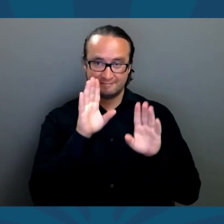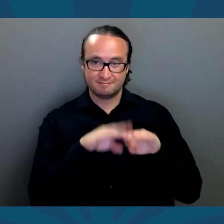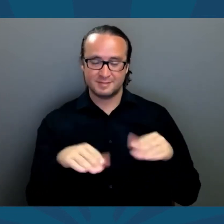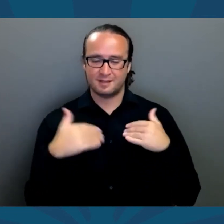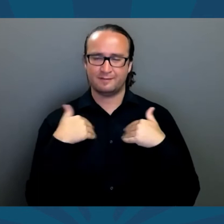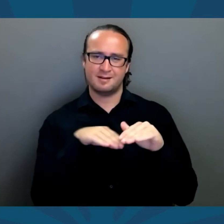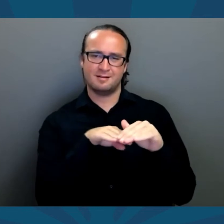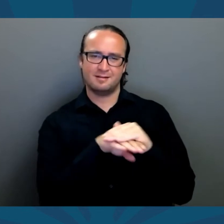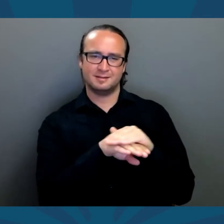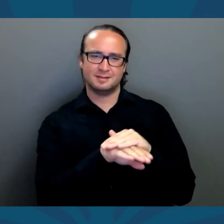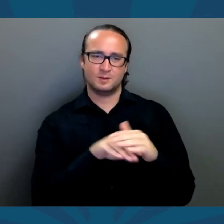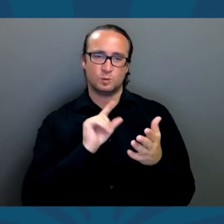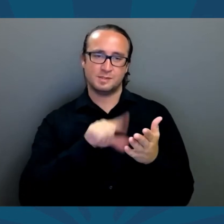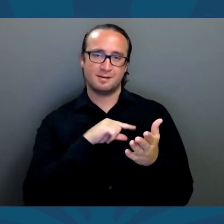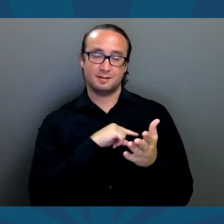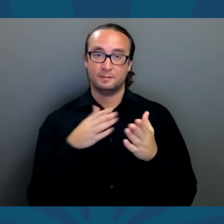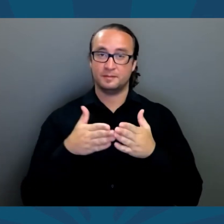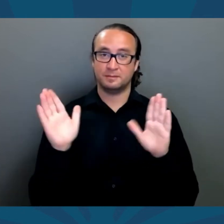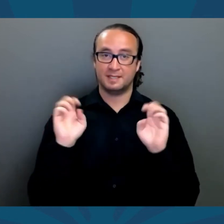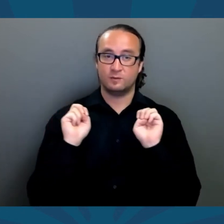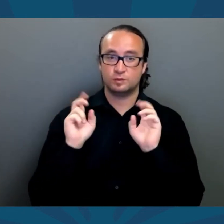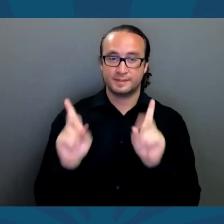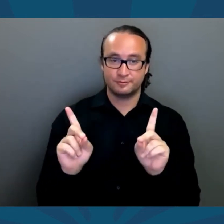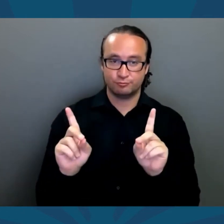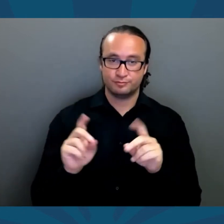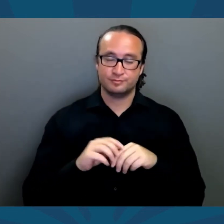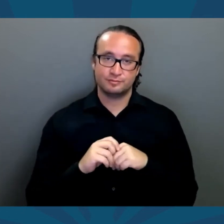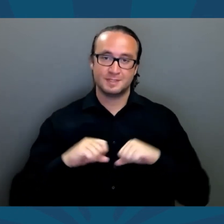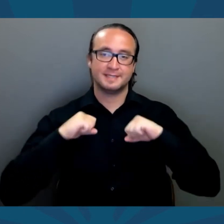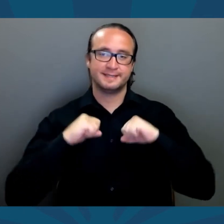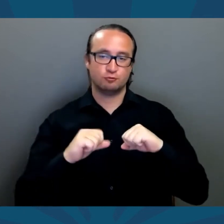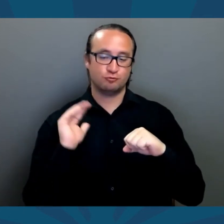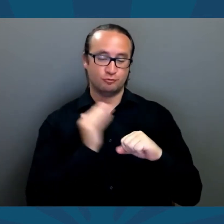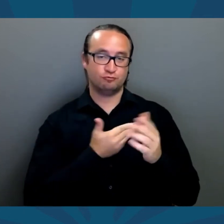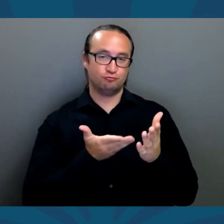education, and securing the right to vote, and